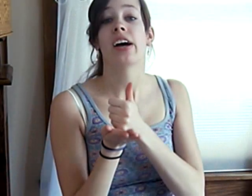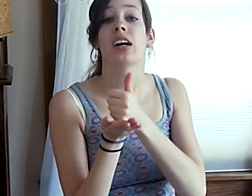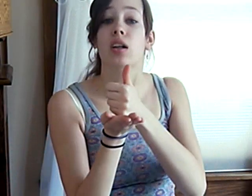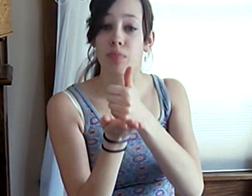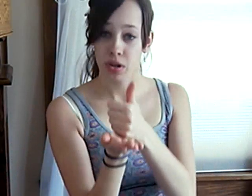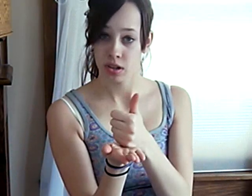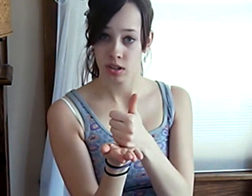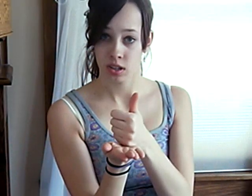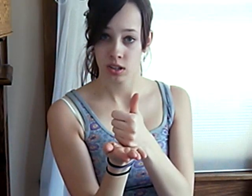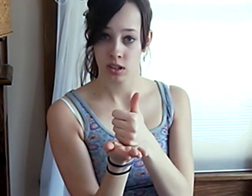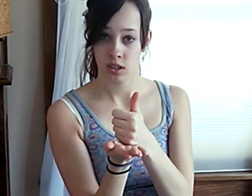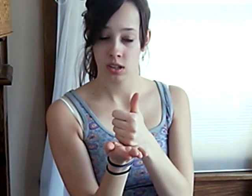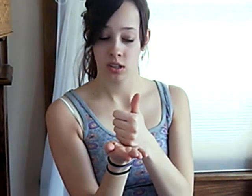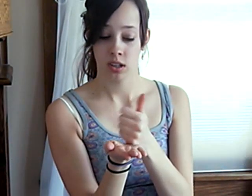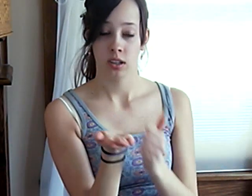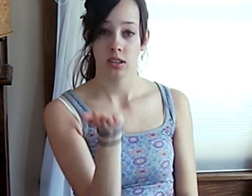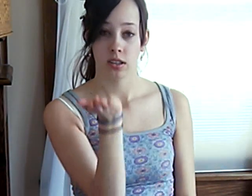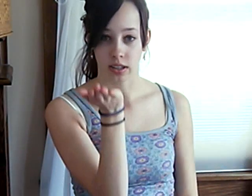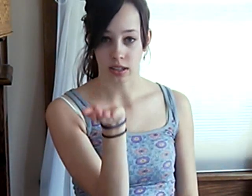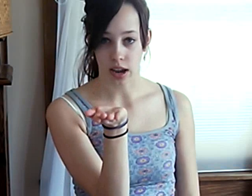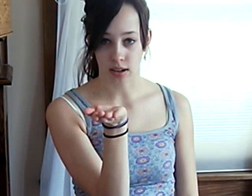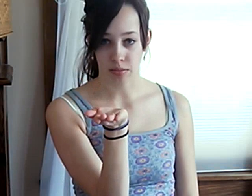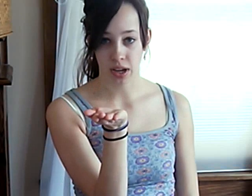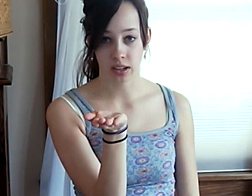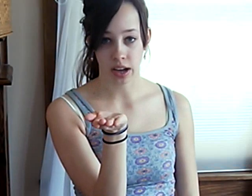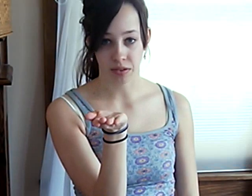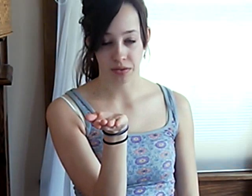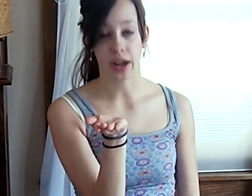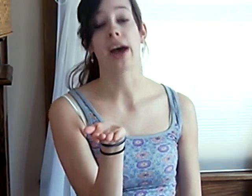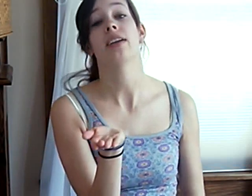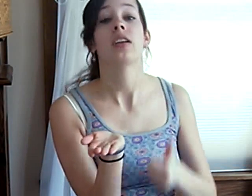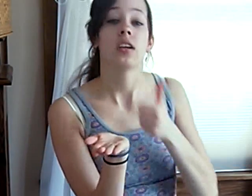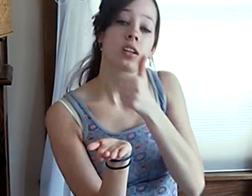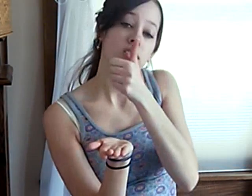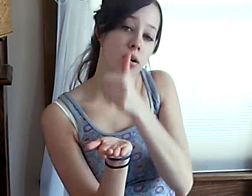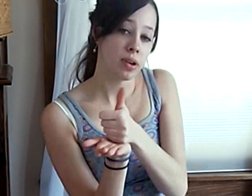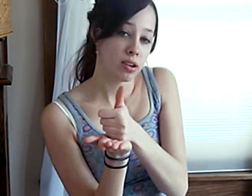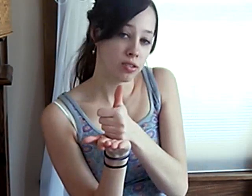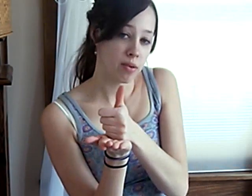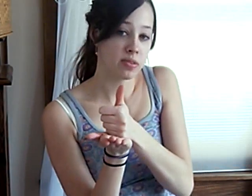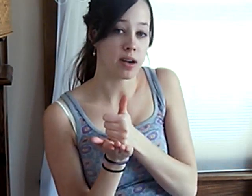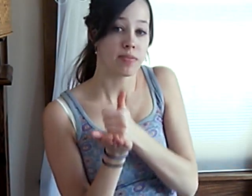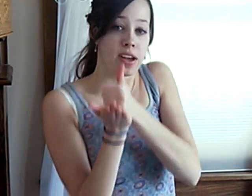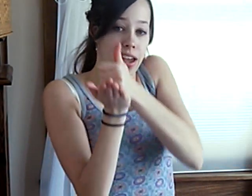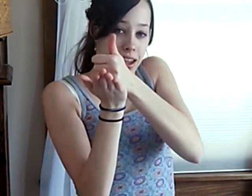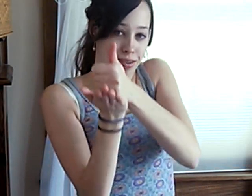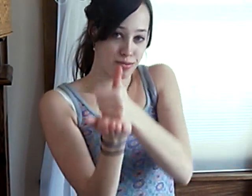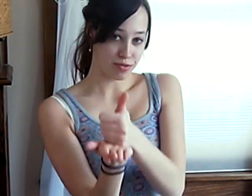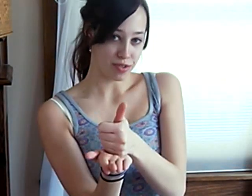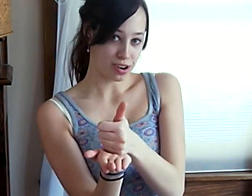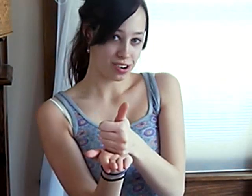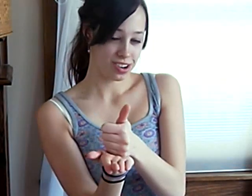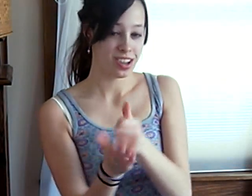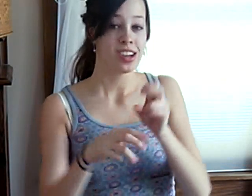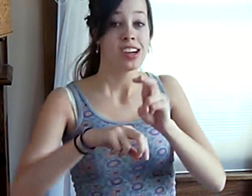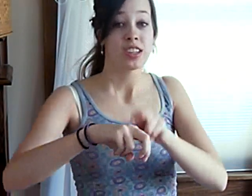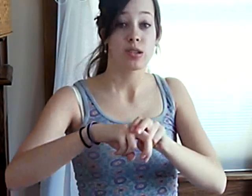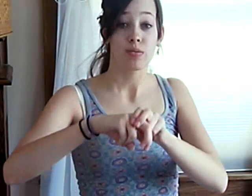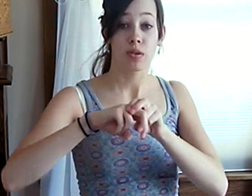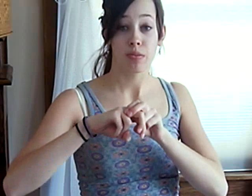help. That's non-dominant hand F flat. Dominant hand F thumbs up. And you move forward. So, you pull